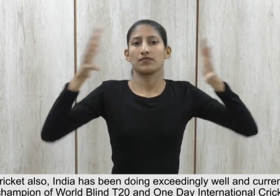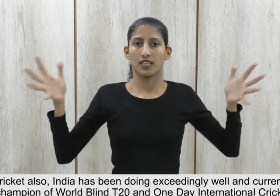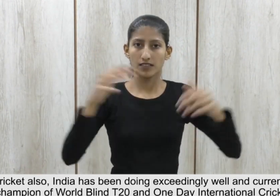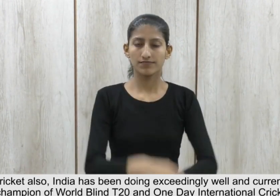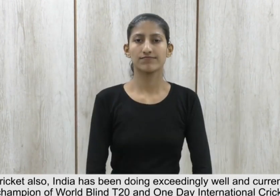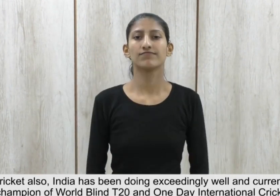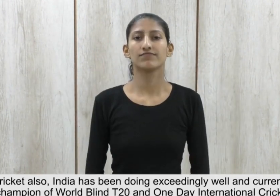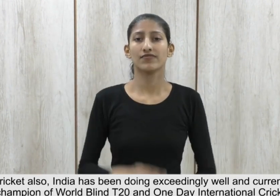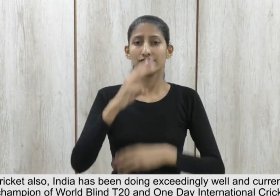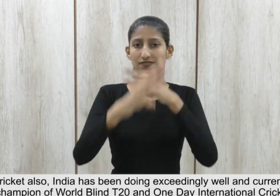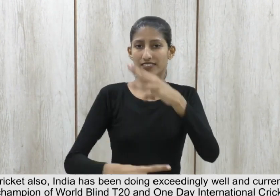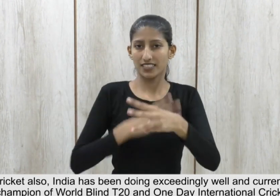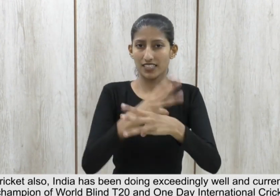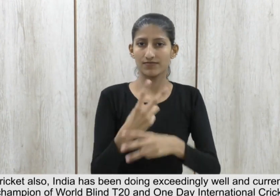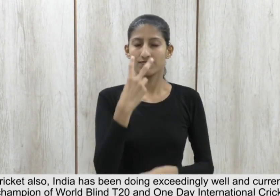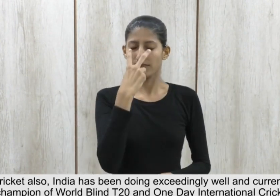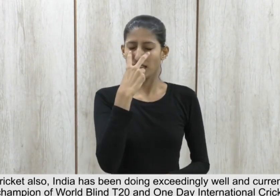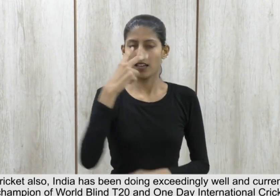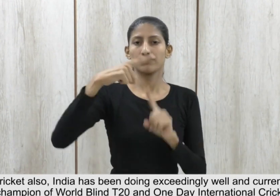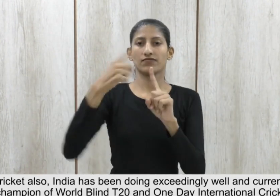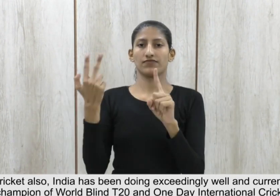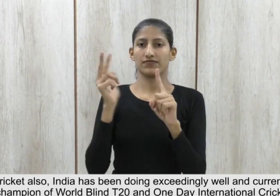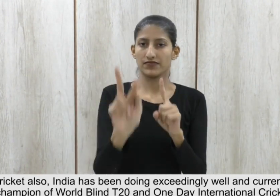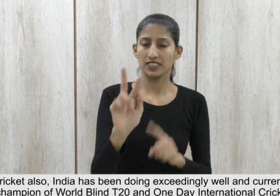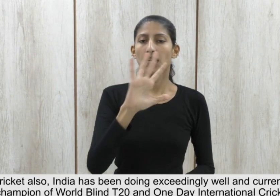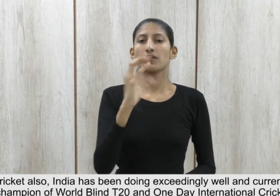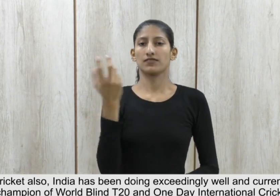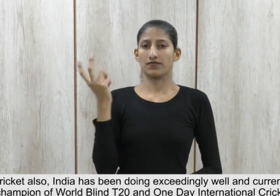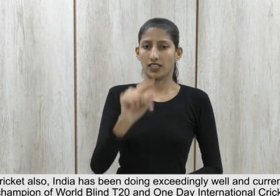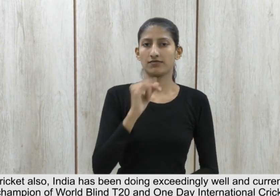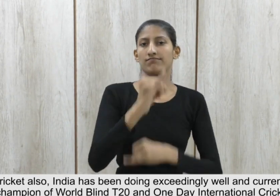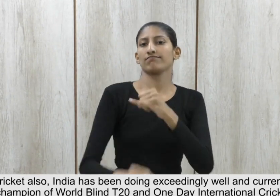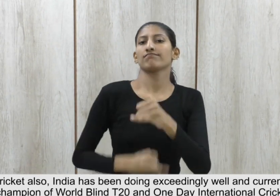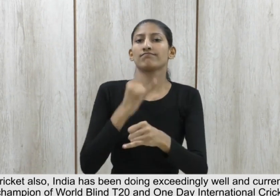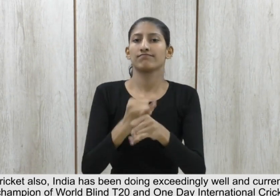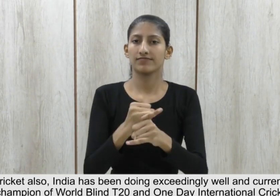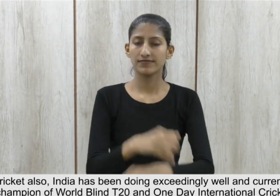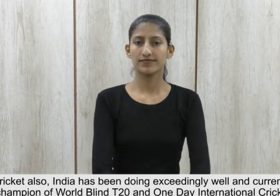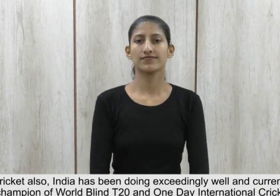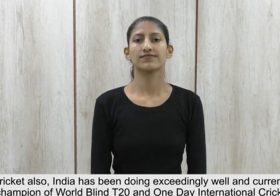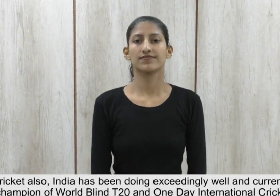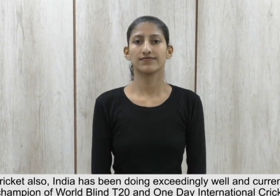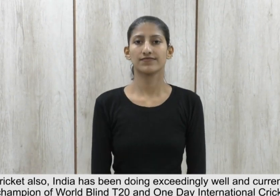well and currently India is the champion of World Blind T20 and One Day International Cricket